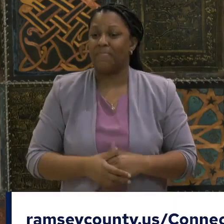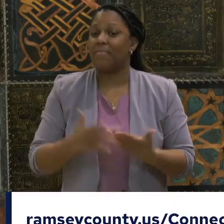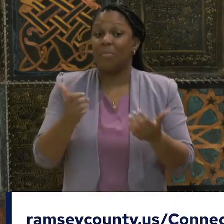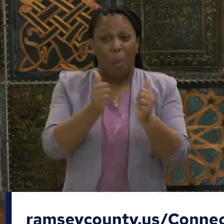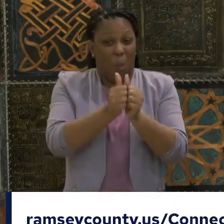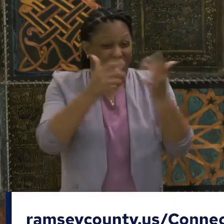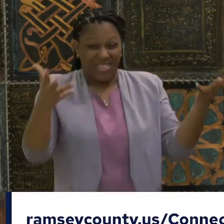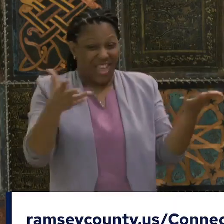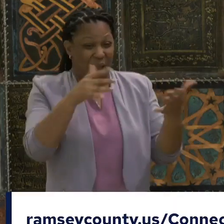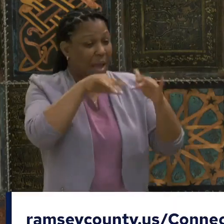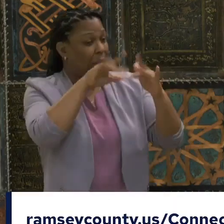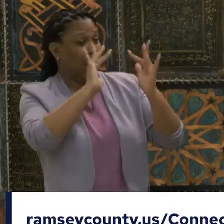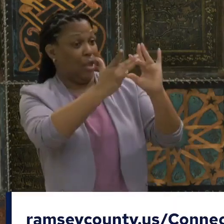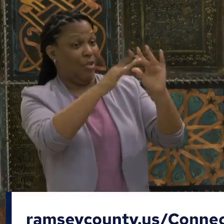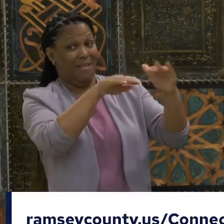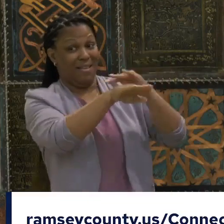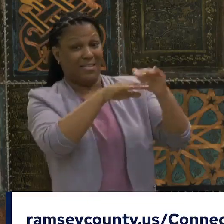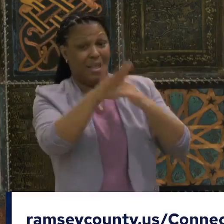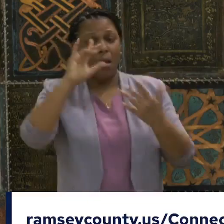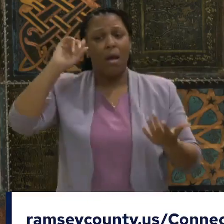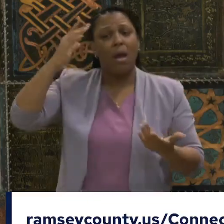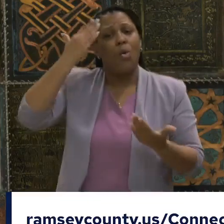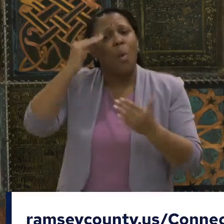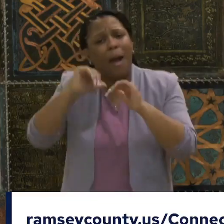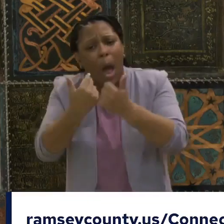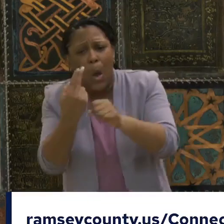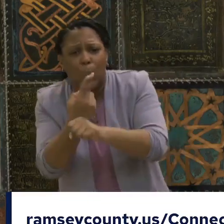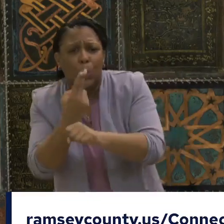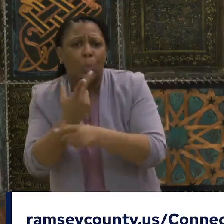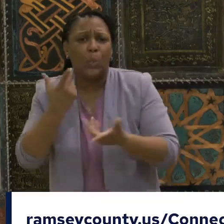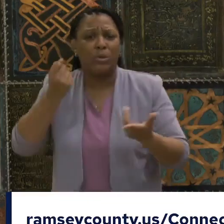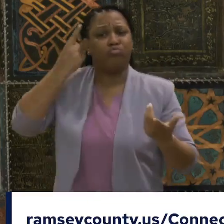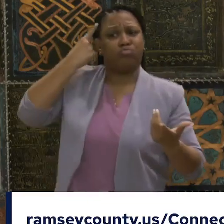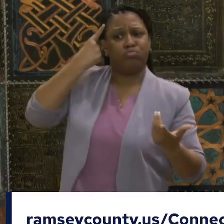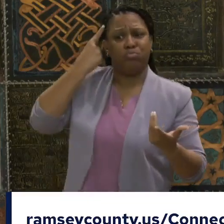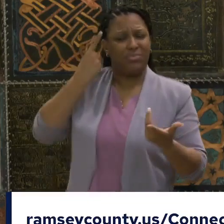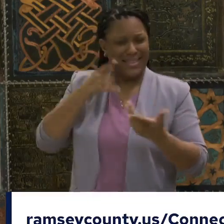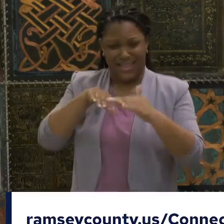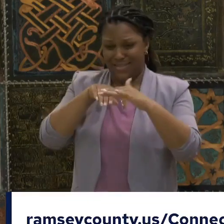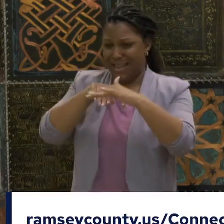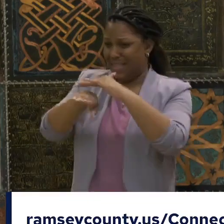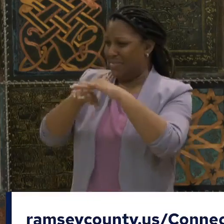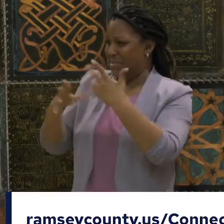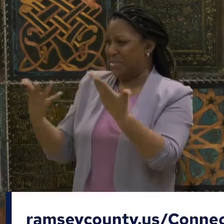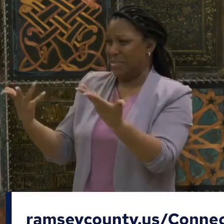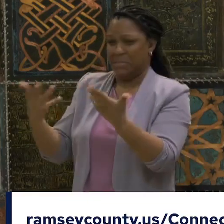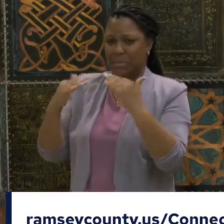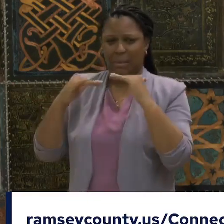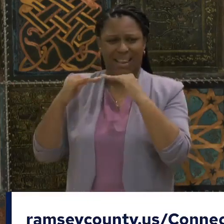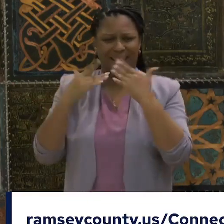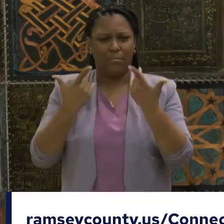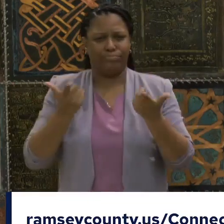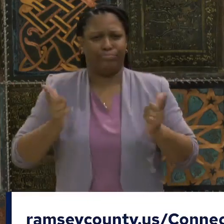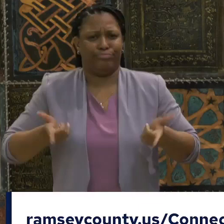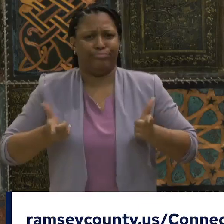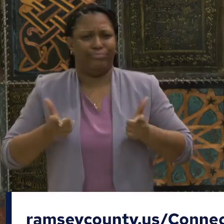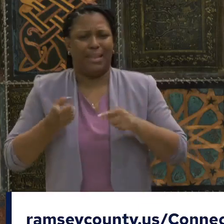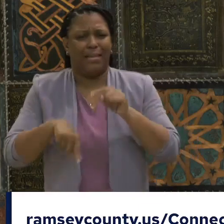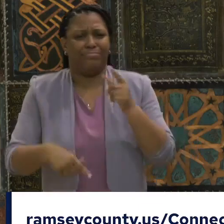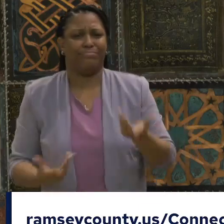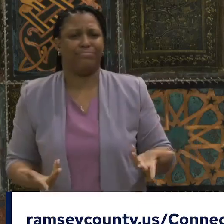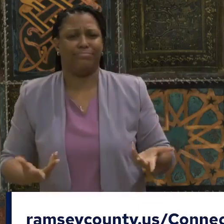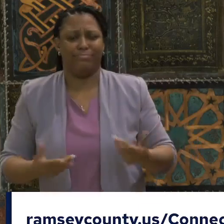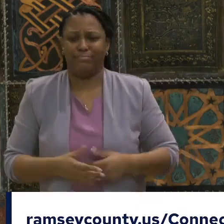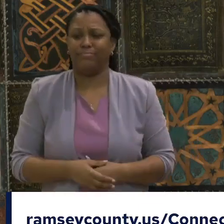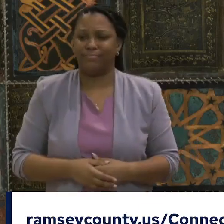literacy, that doesn't happen. So let me tell you a little bit about Neighborhood House. We have been working in the